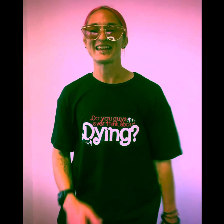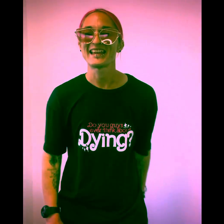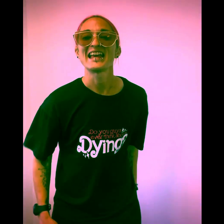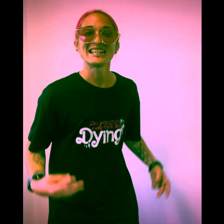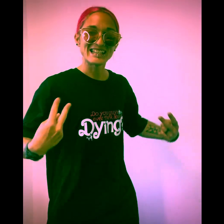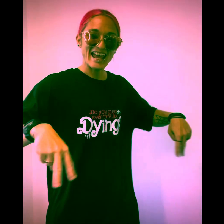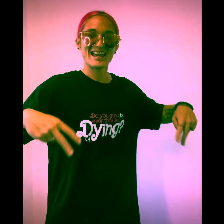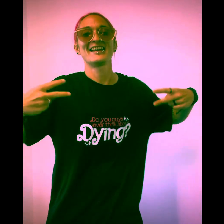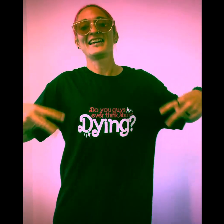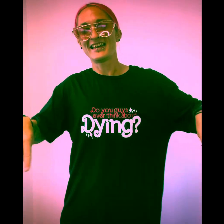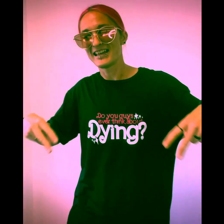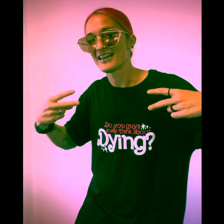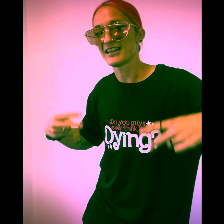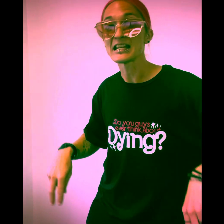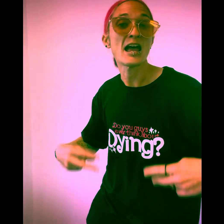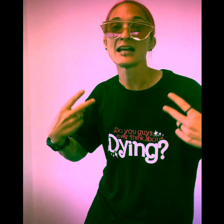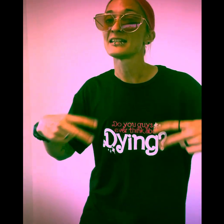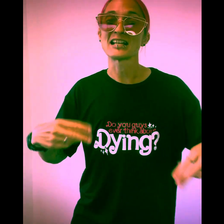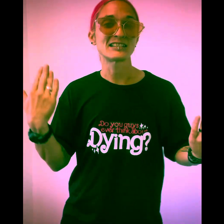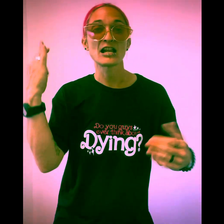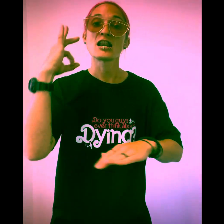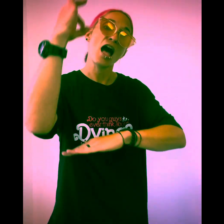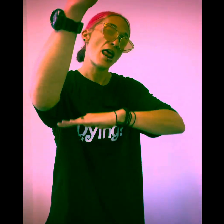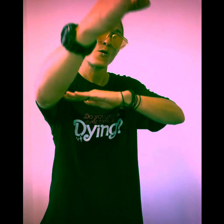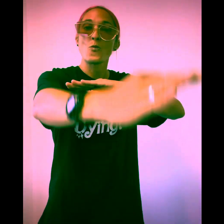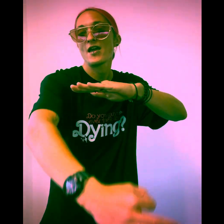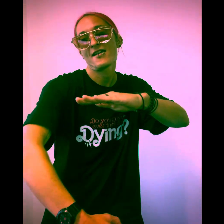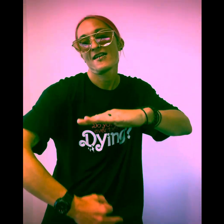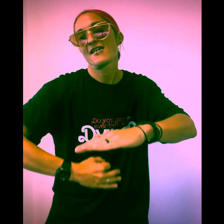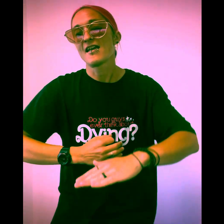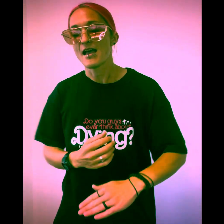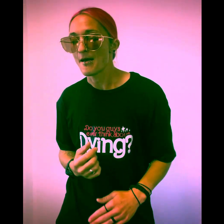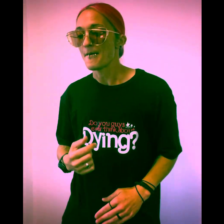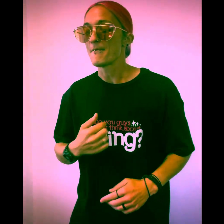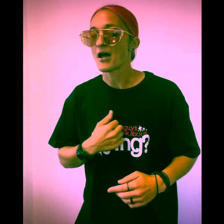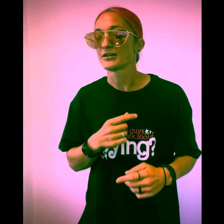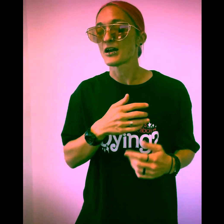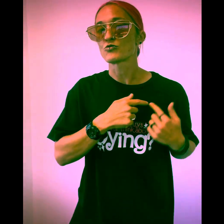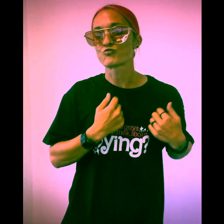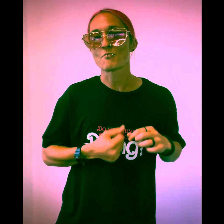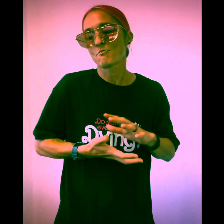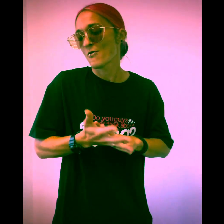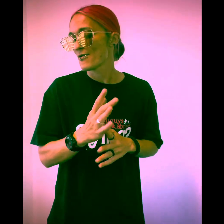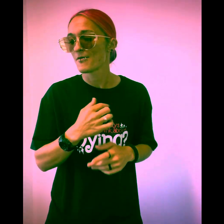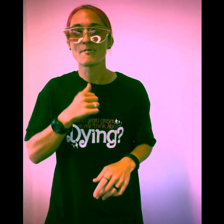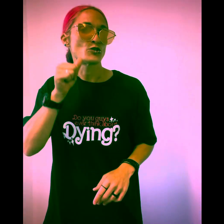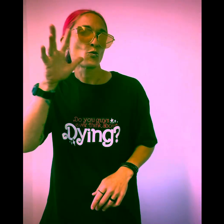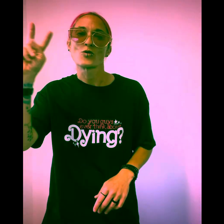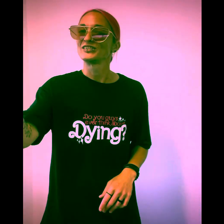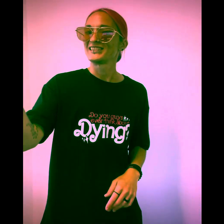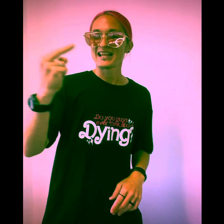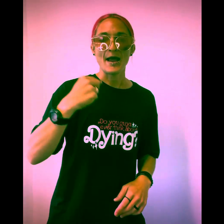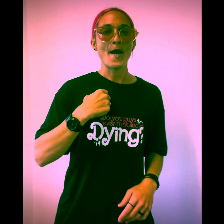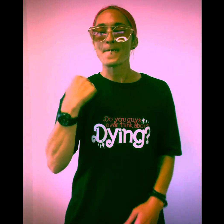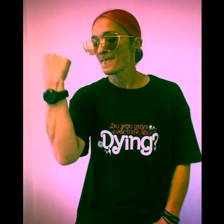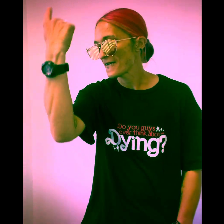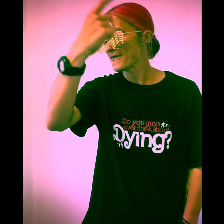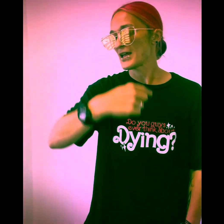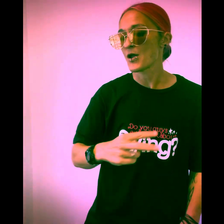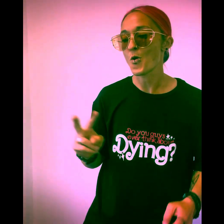dance, dance the night away My heart could be burning, but you won't see it on my face